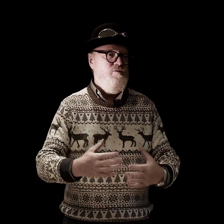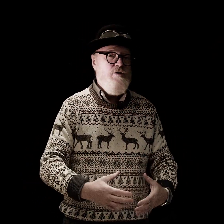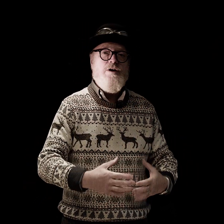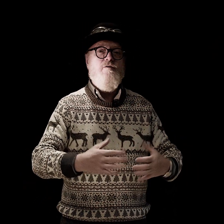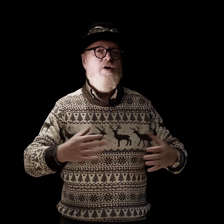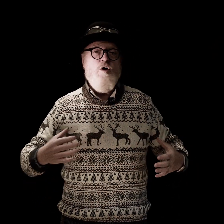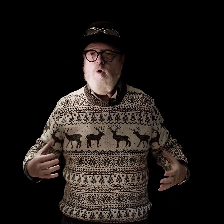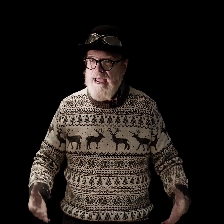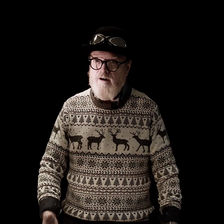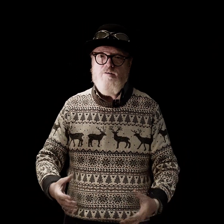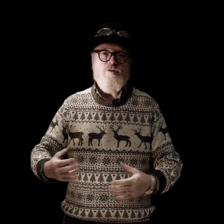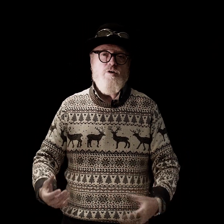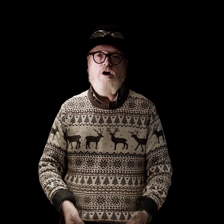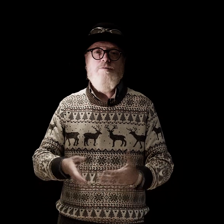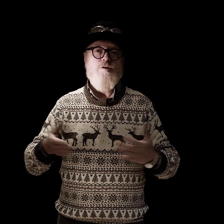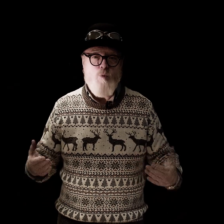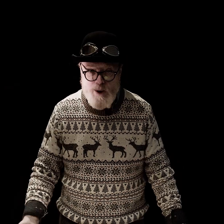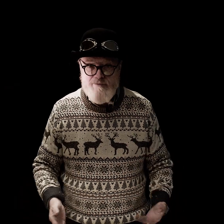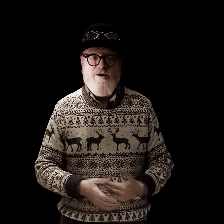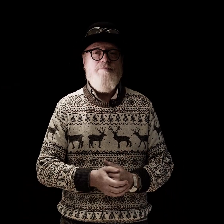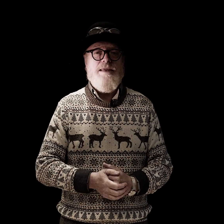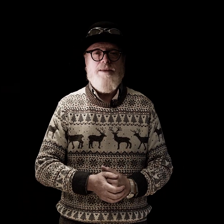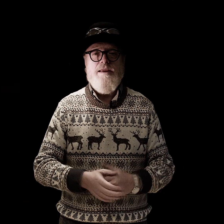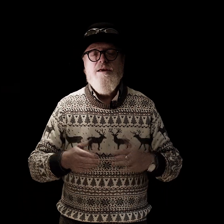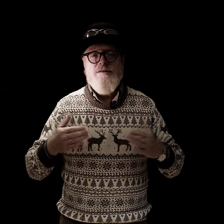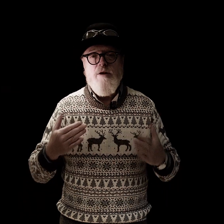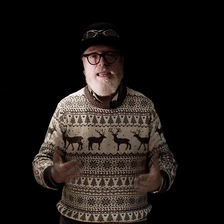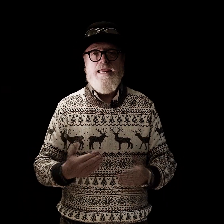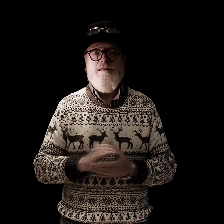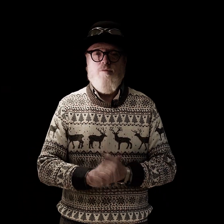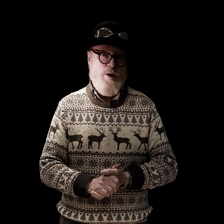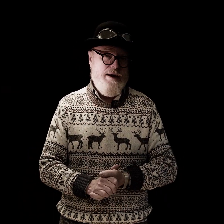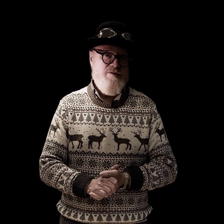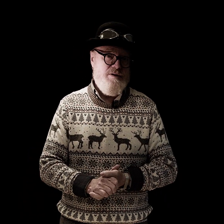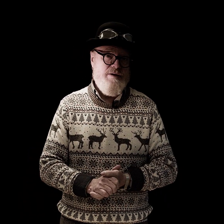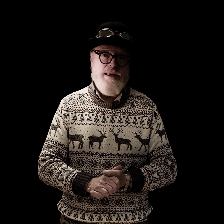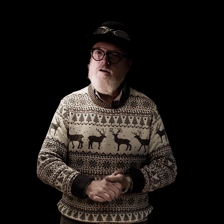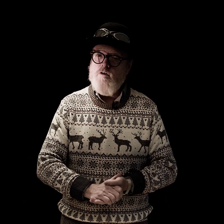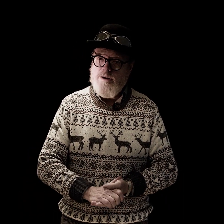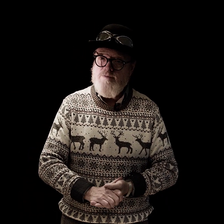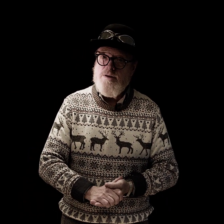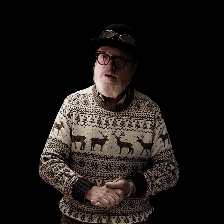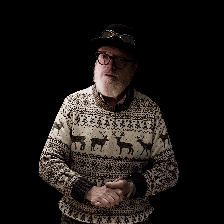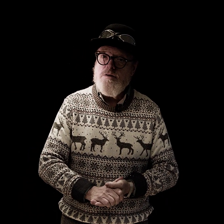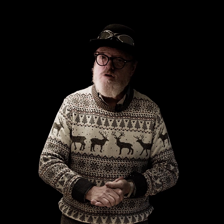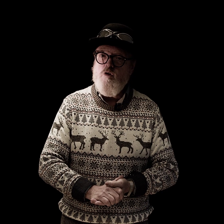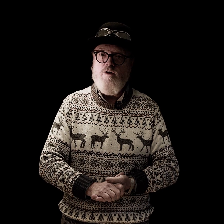Rudolph or elves or gnomes or whatever it may be so here is a way of signing Christmas story